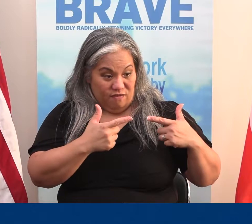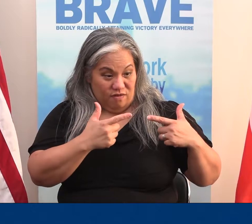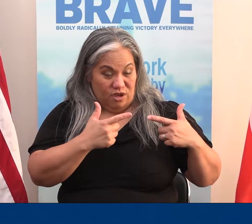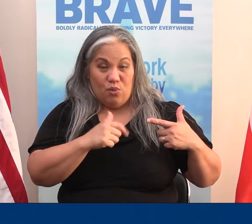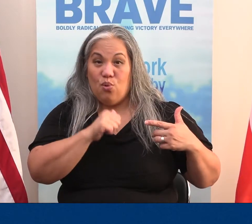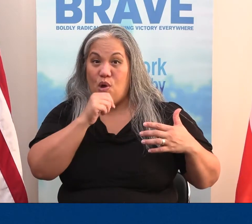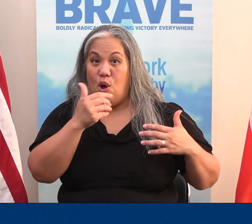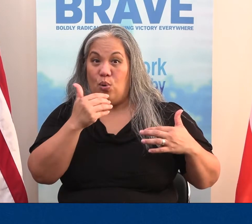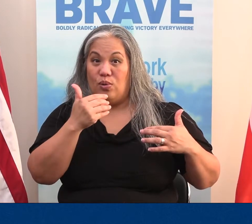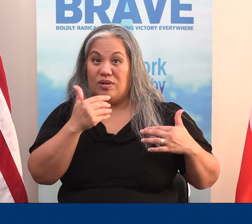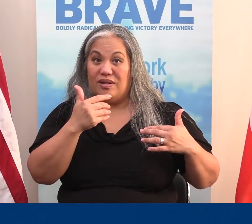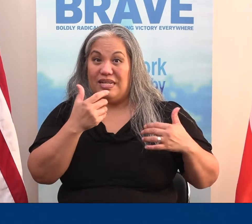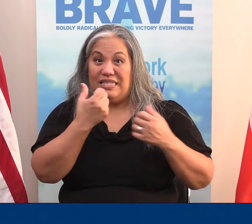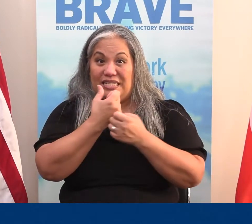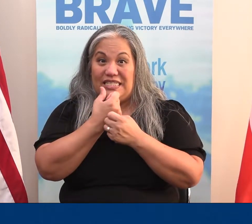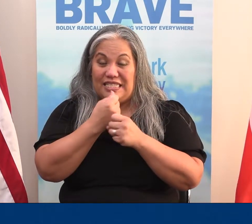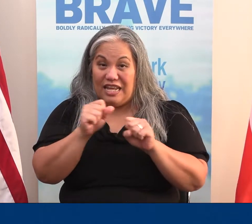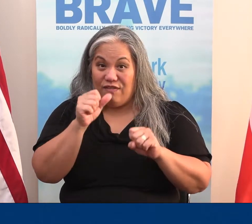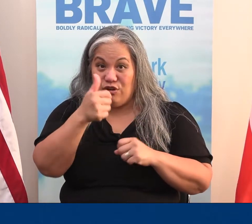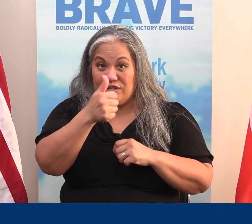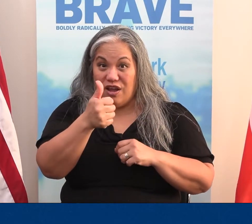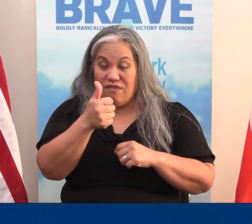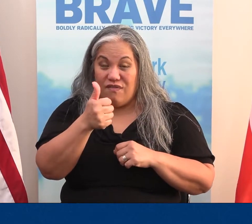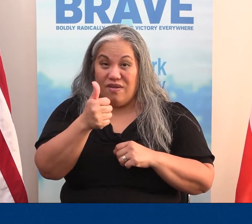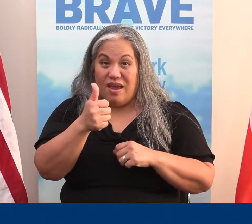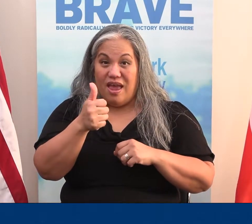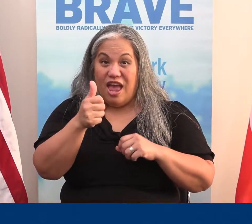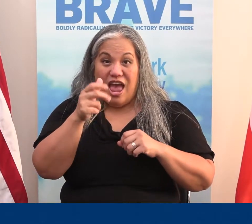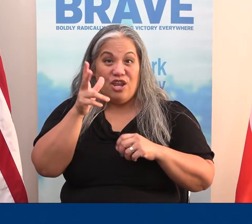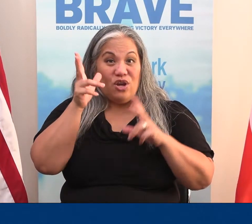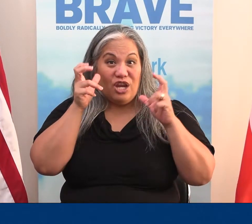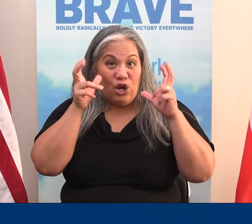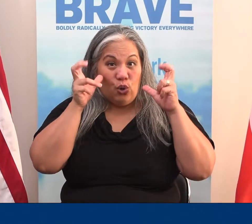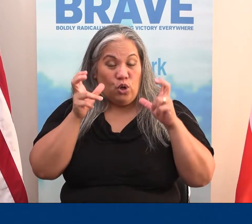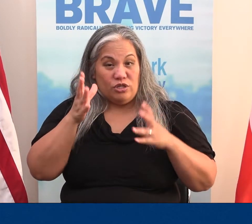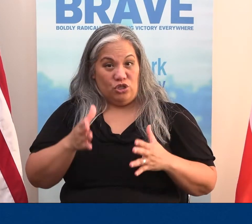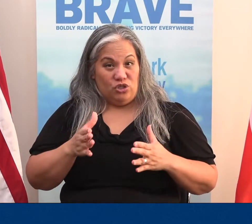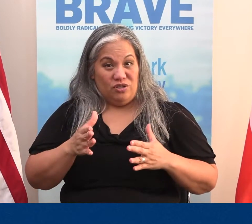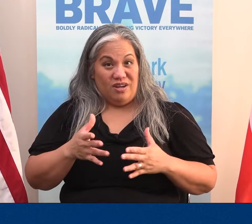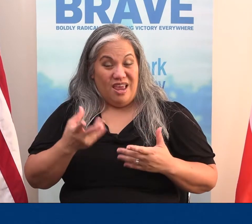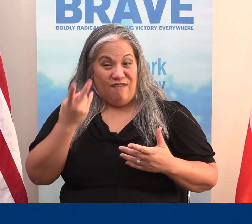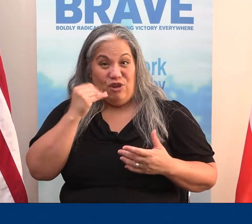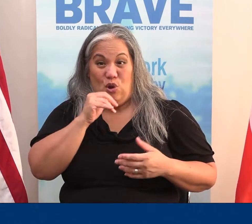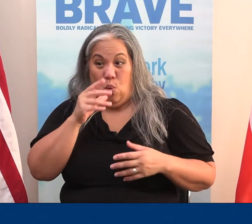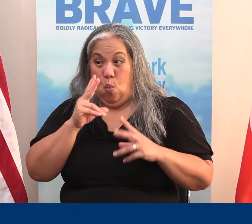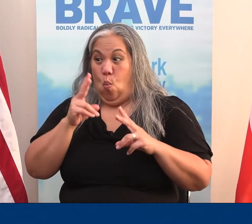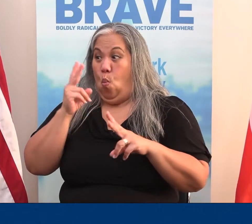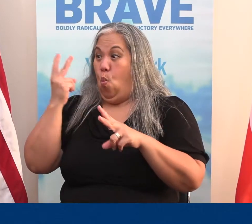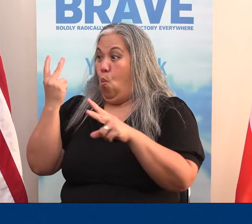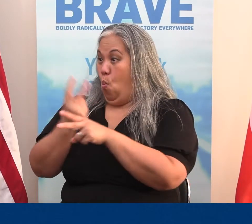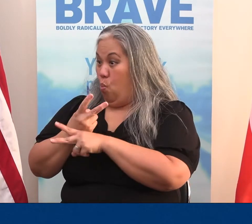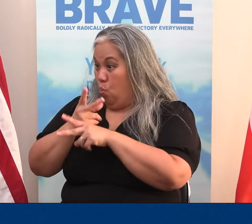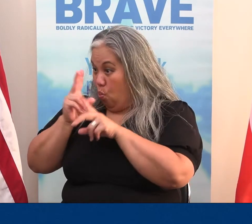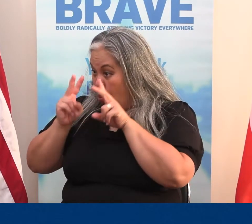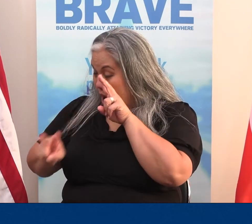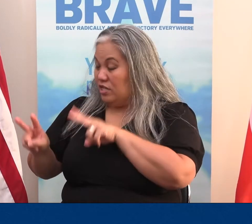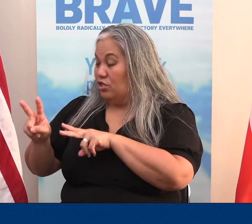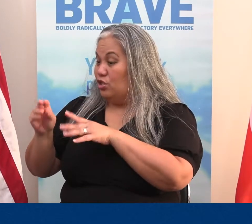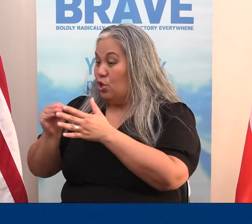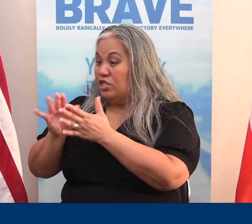you will not save yourself and your hearers. He is saying if you don't watch your doctrine, you